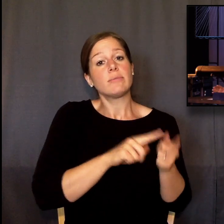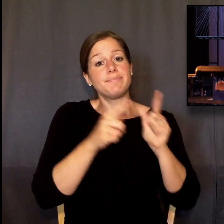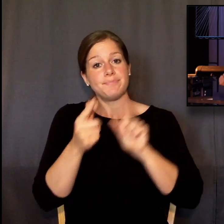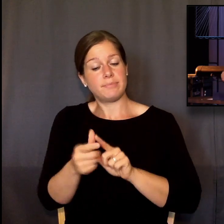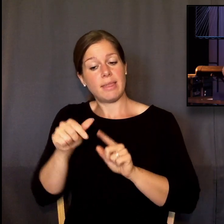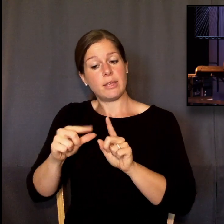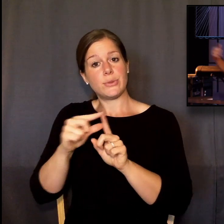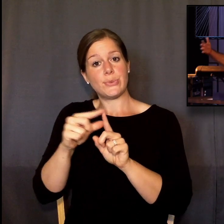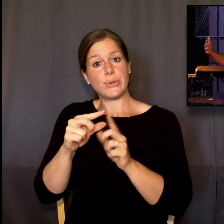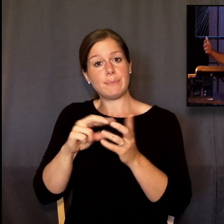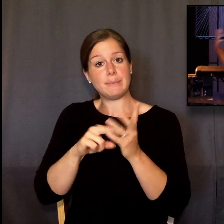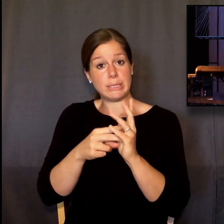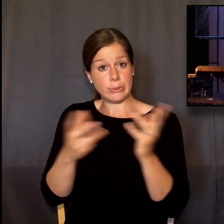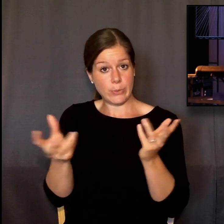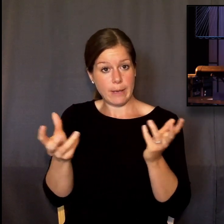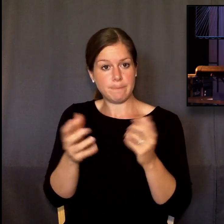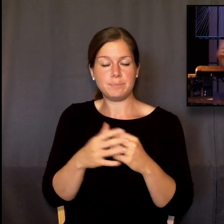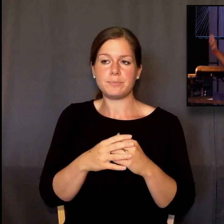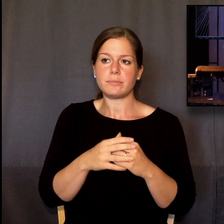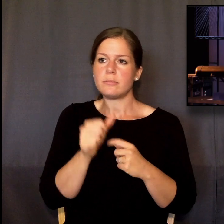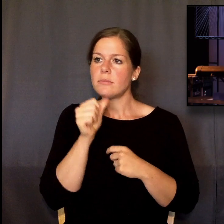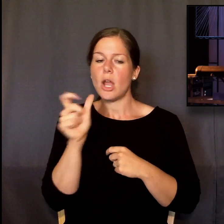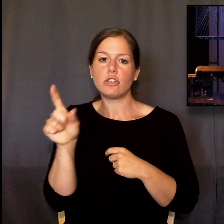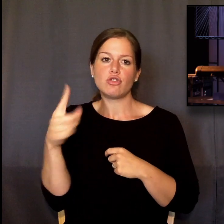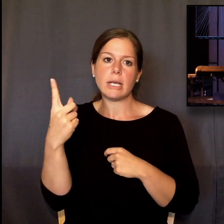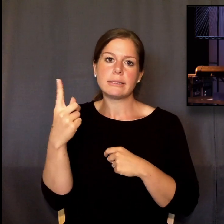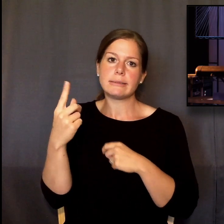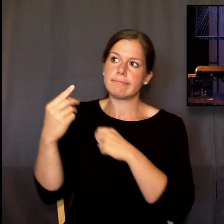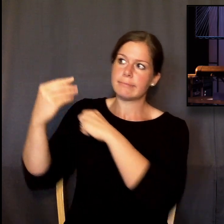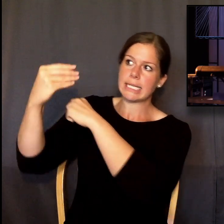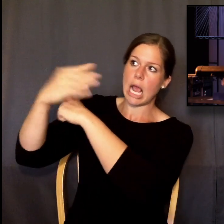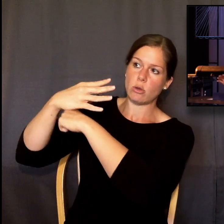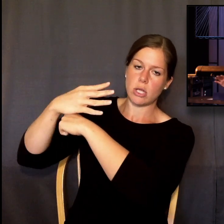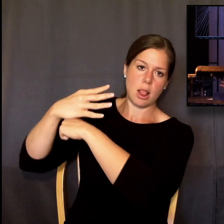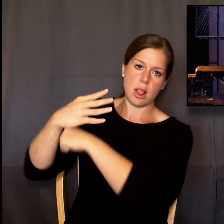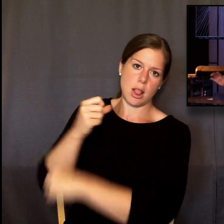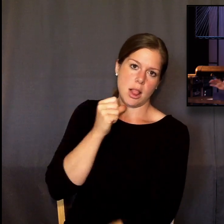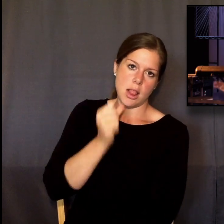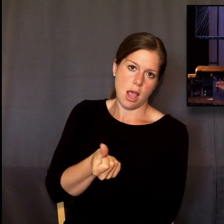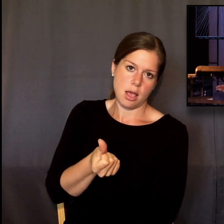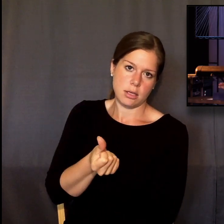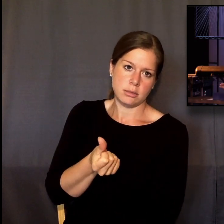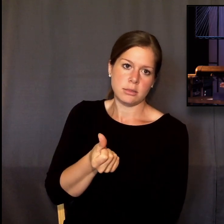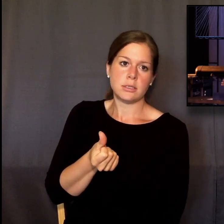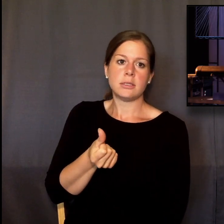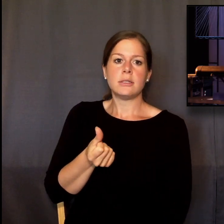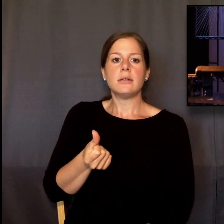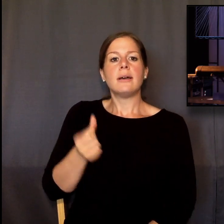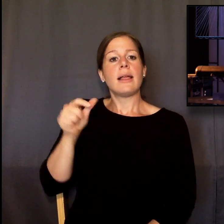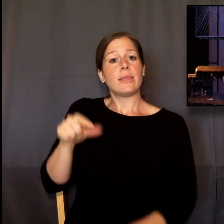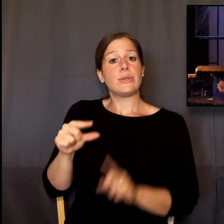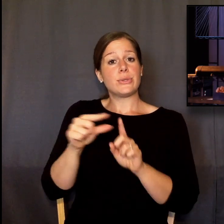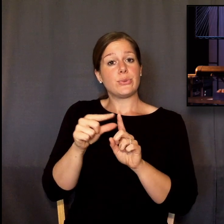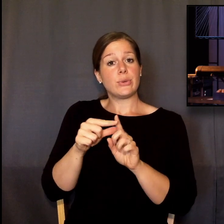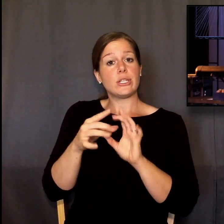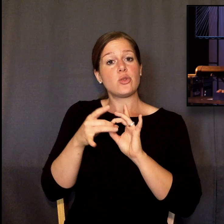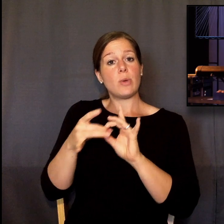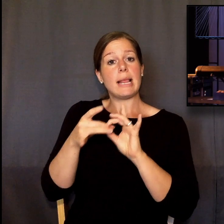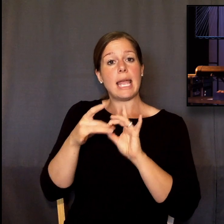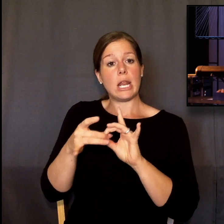God's counsel is not the process of getting input, like give me counseling. This is not a process at all. This word speaks to a finished